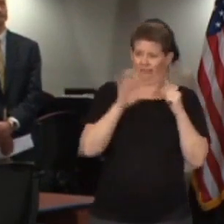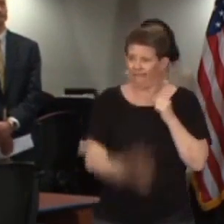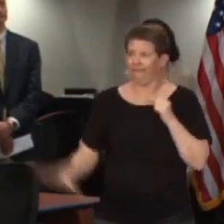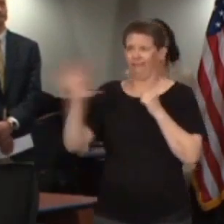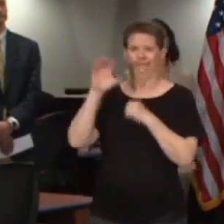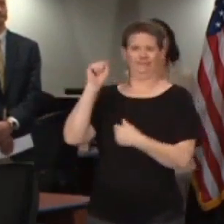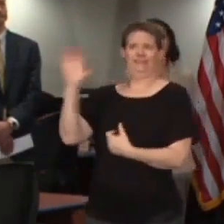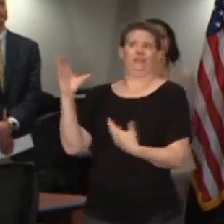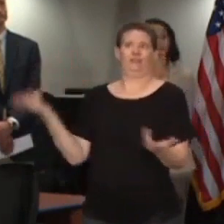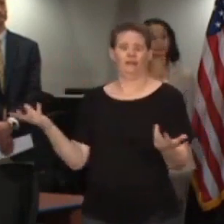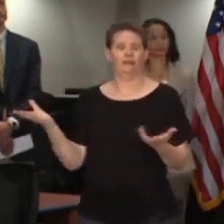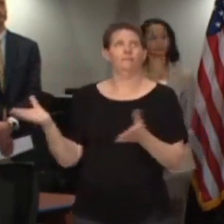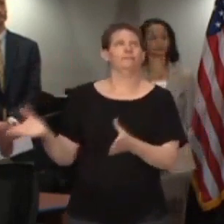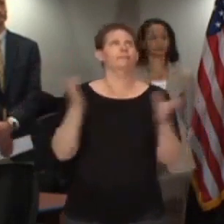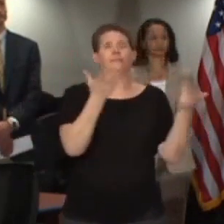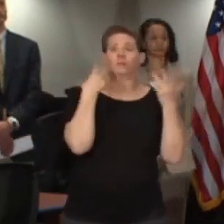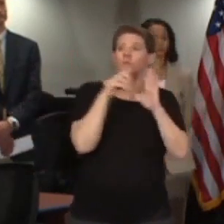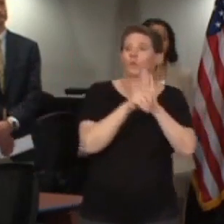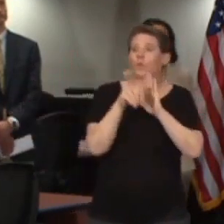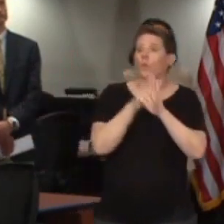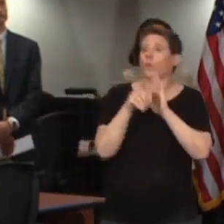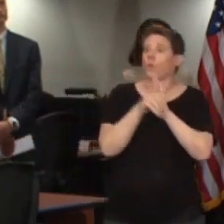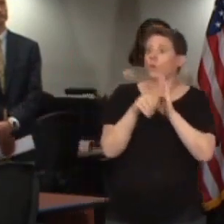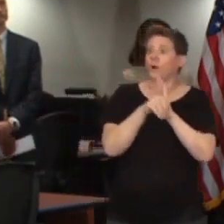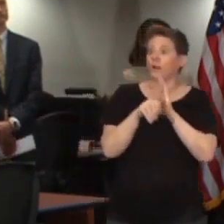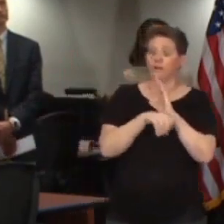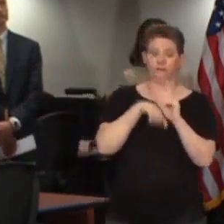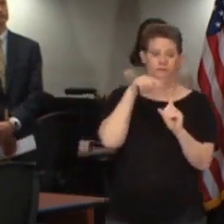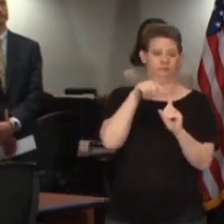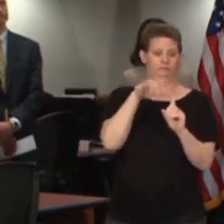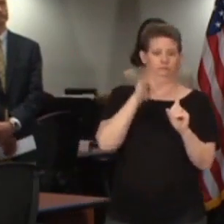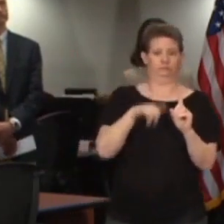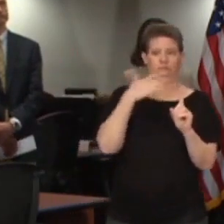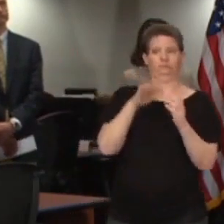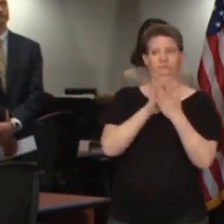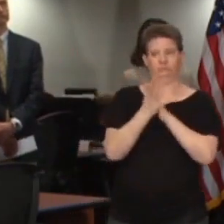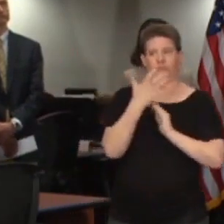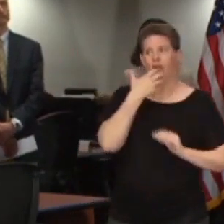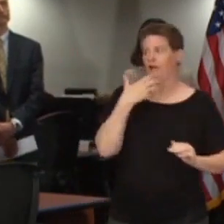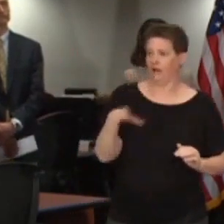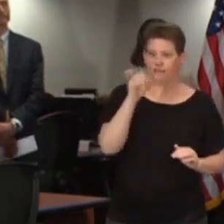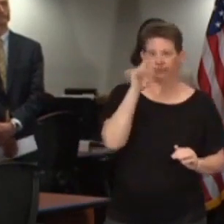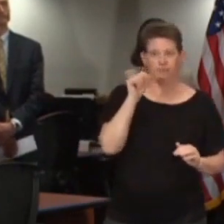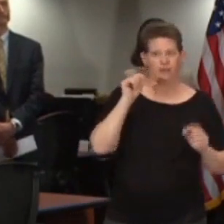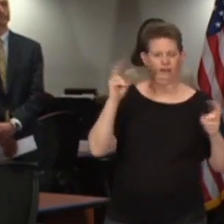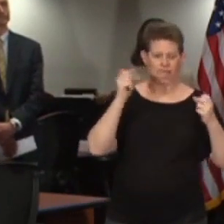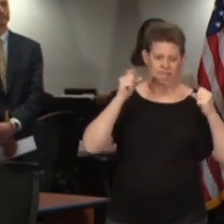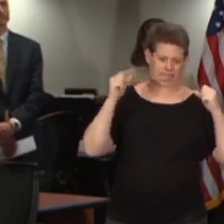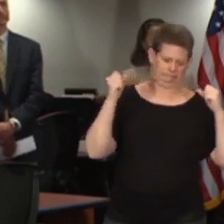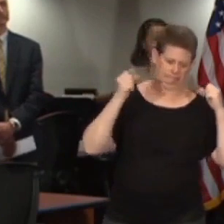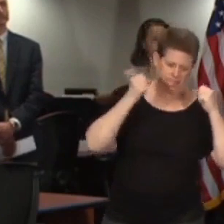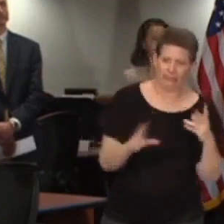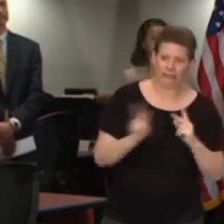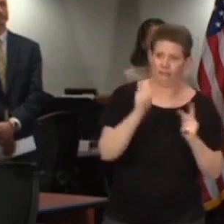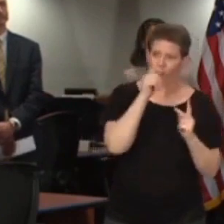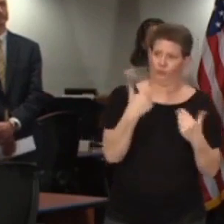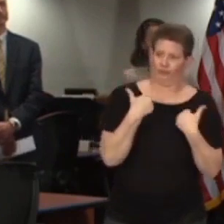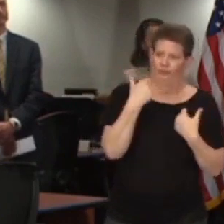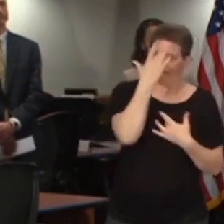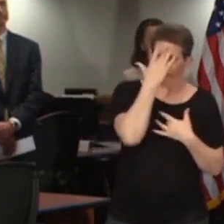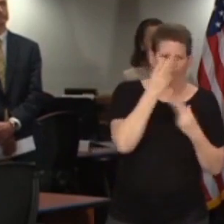New Orleans, the city of New Orleans has become a hot spot almost in a very short period of time.